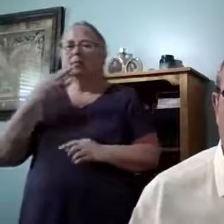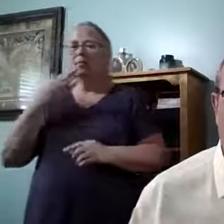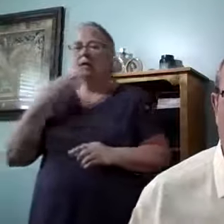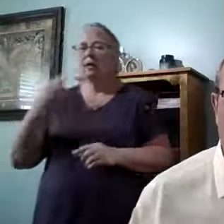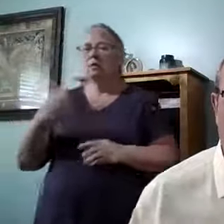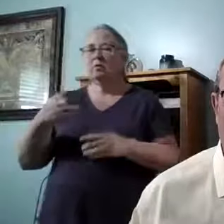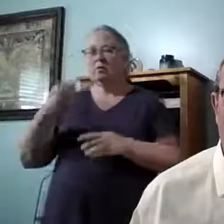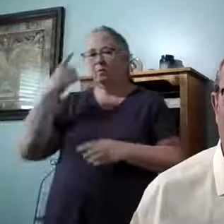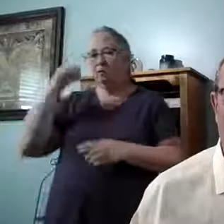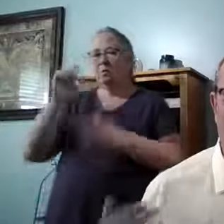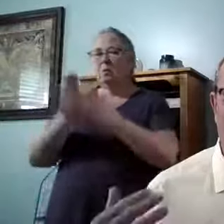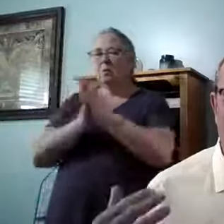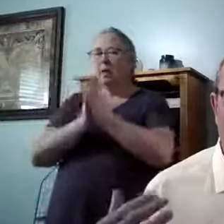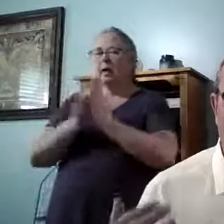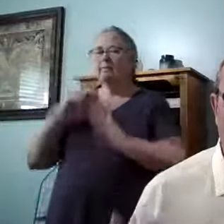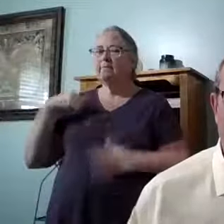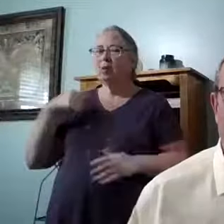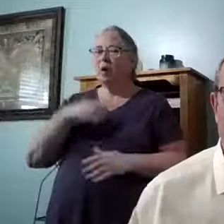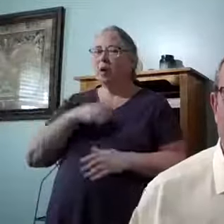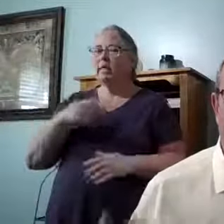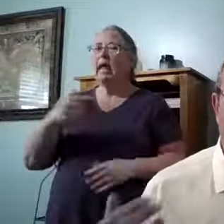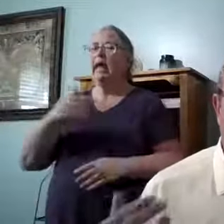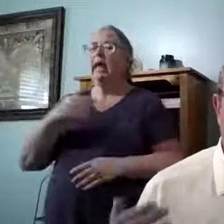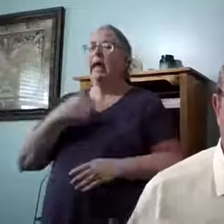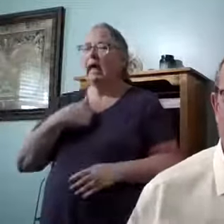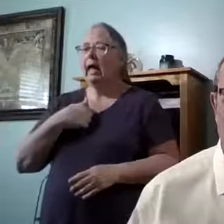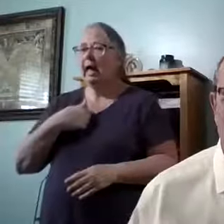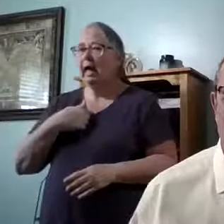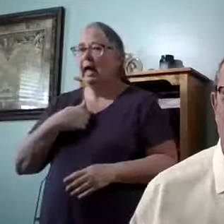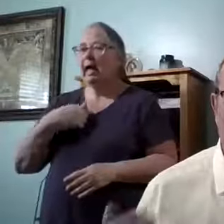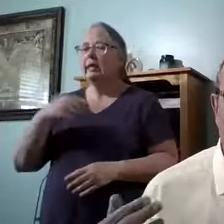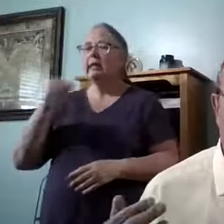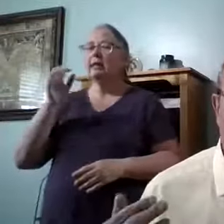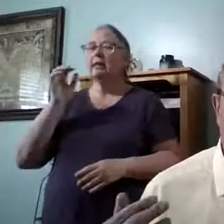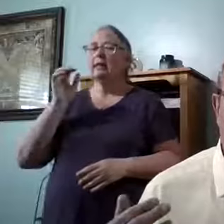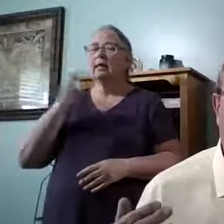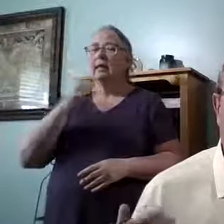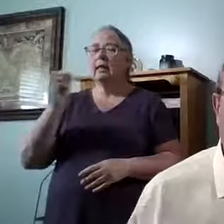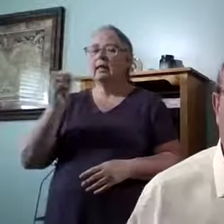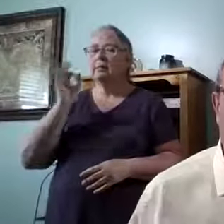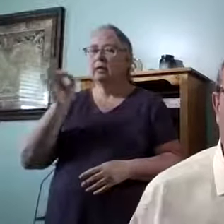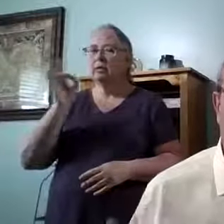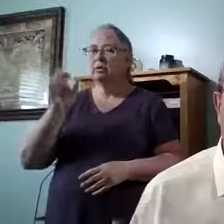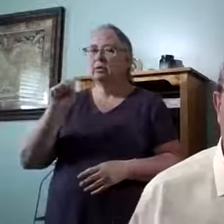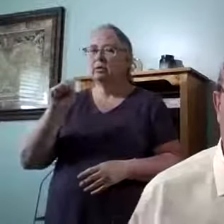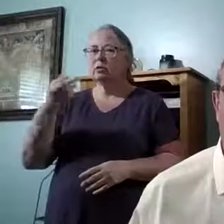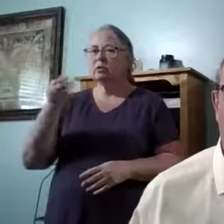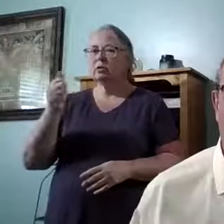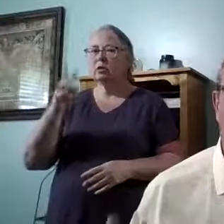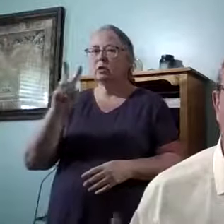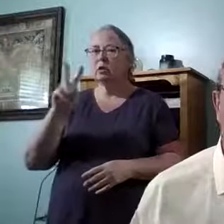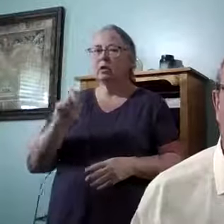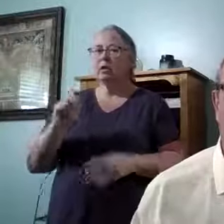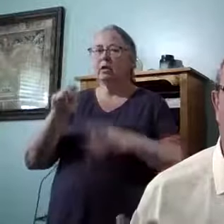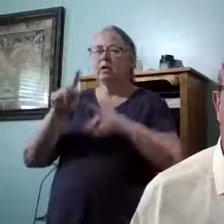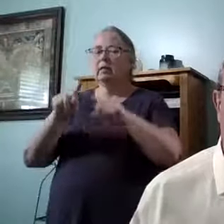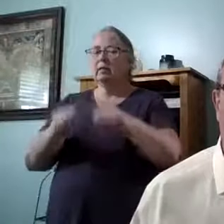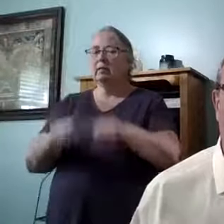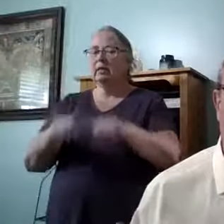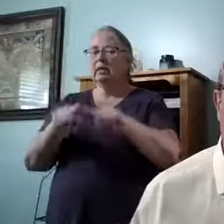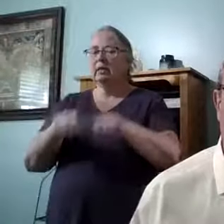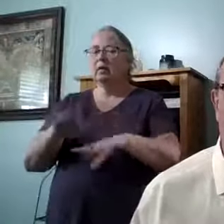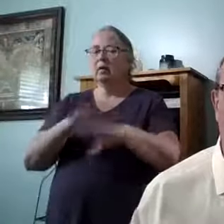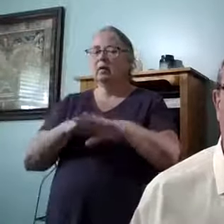thank you for praying for us because I, Pastor Sean, we're leaning and depending on the